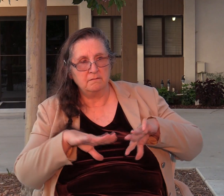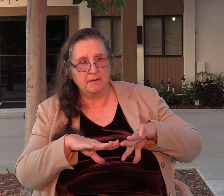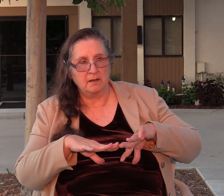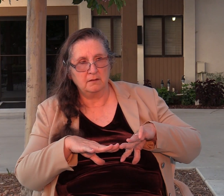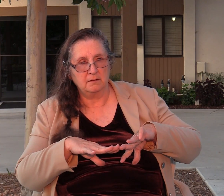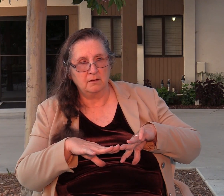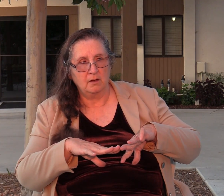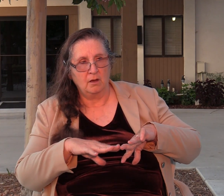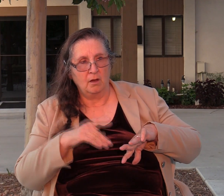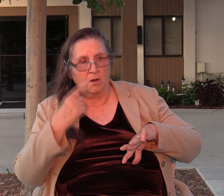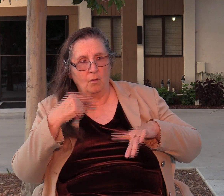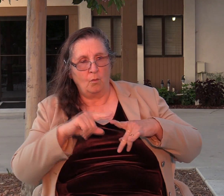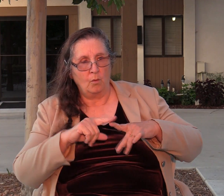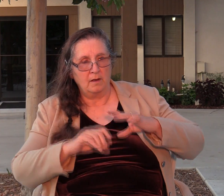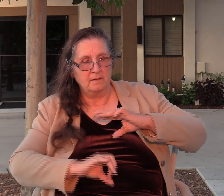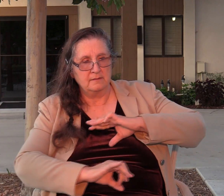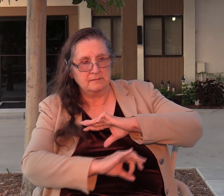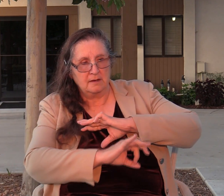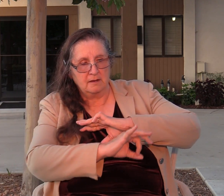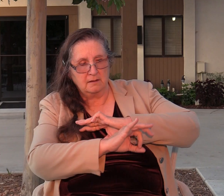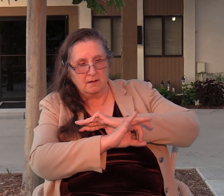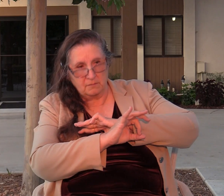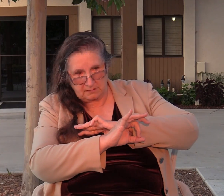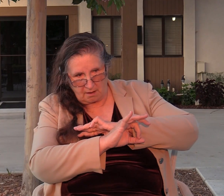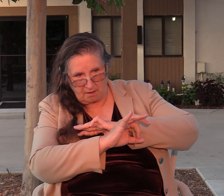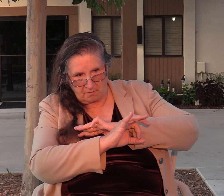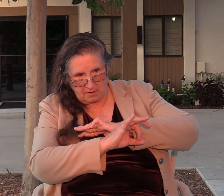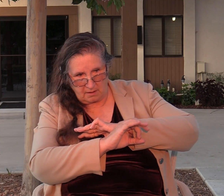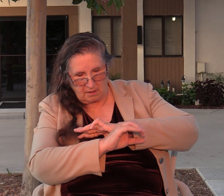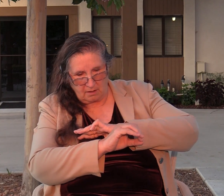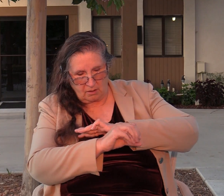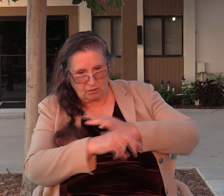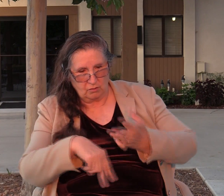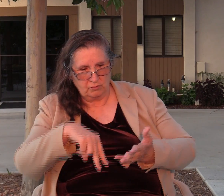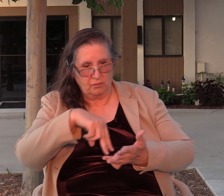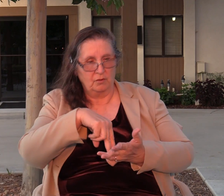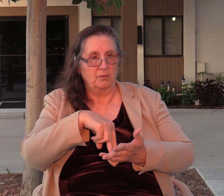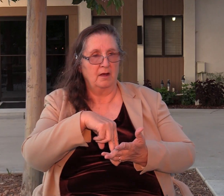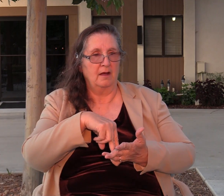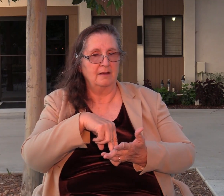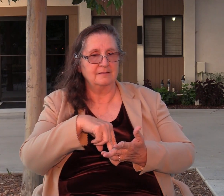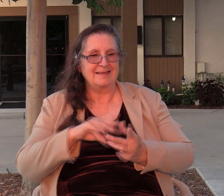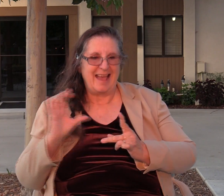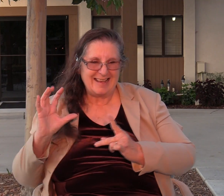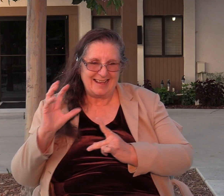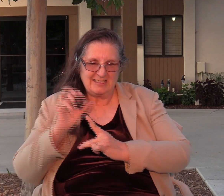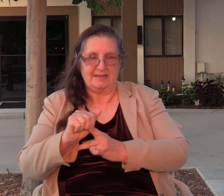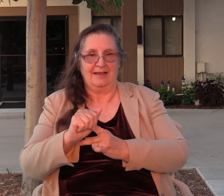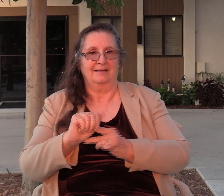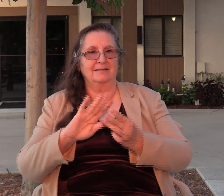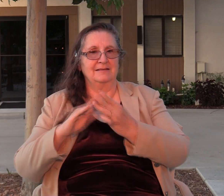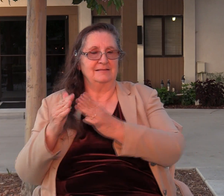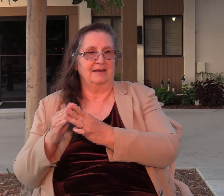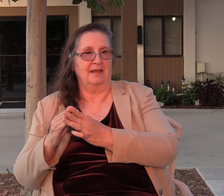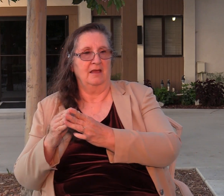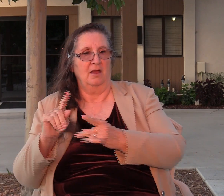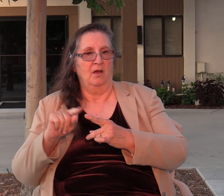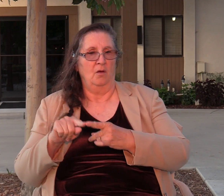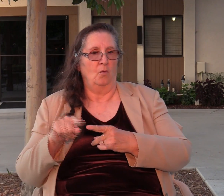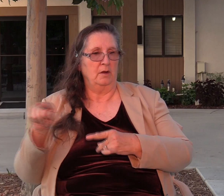soon as the sun is up in the morning that you shall rise early and rush upon the city. And when he and the people who are